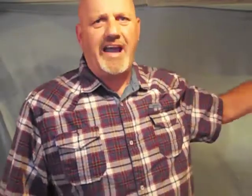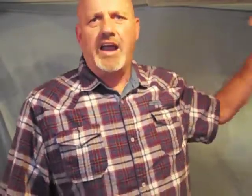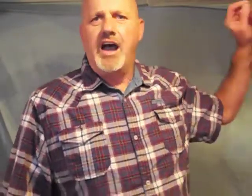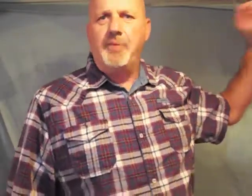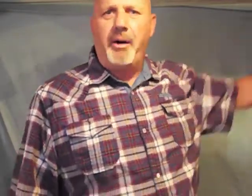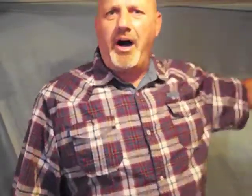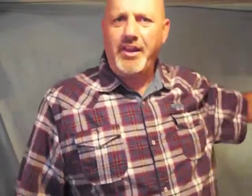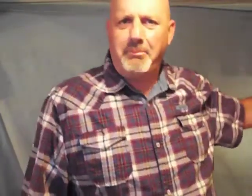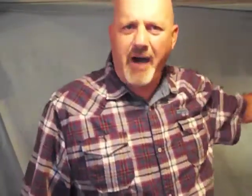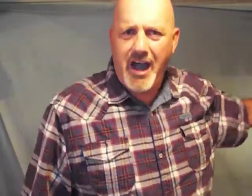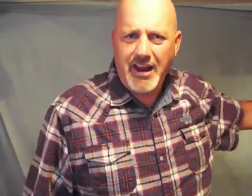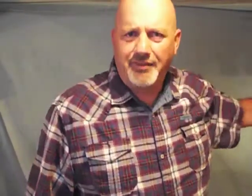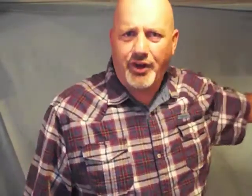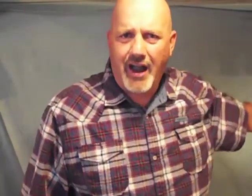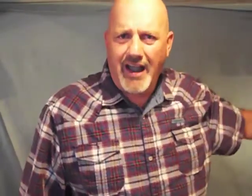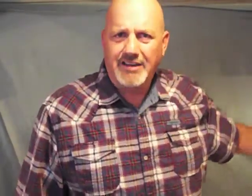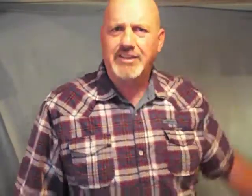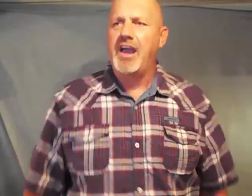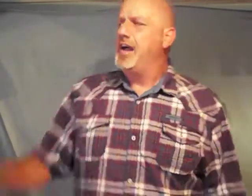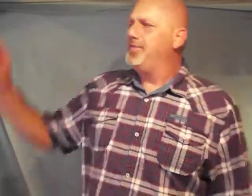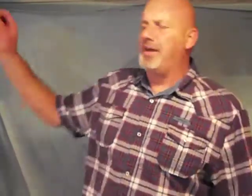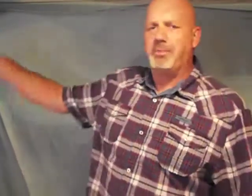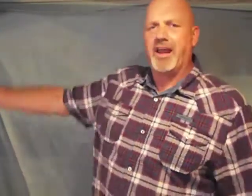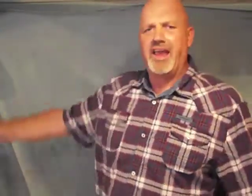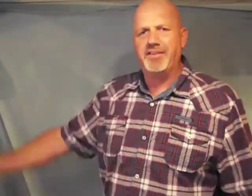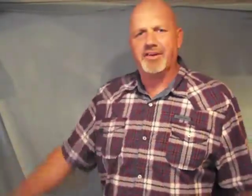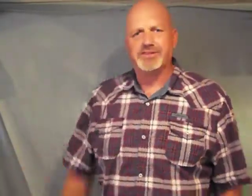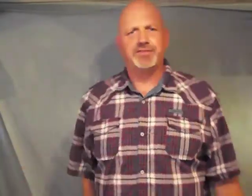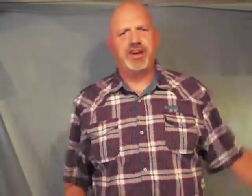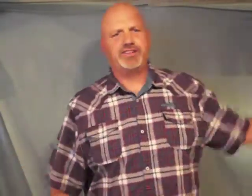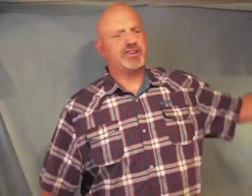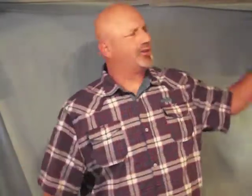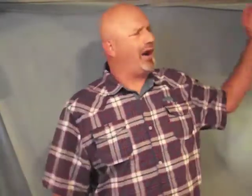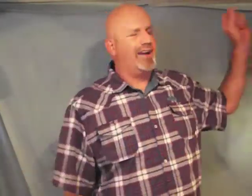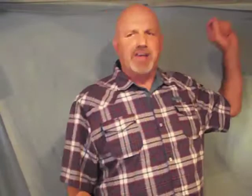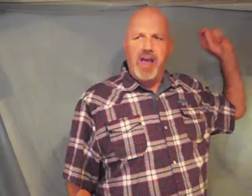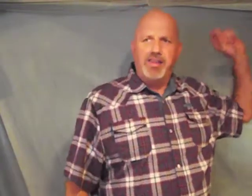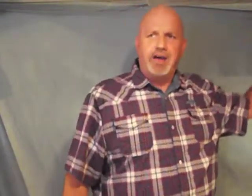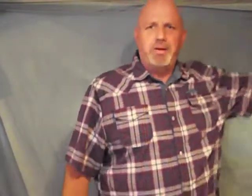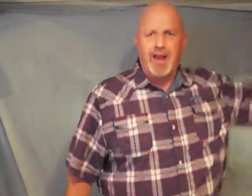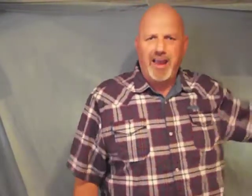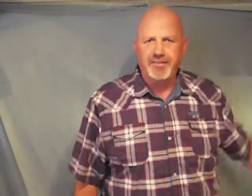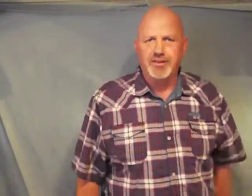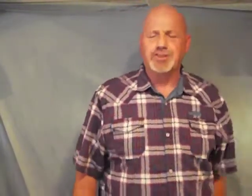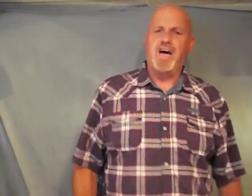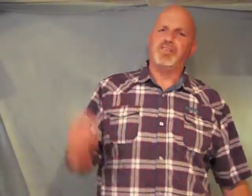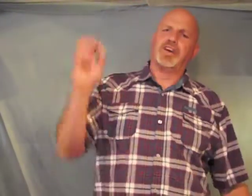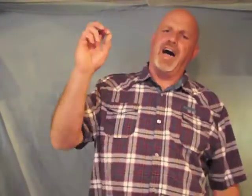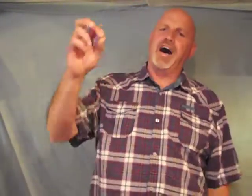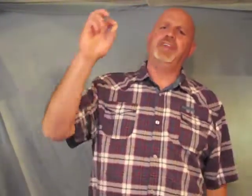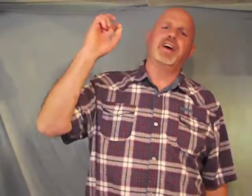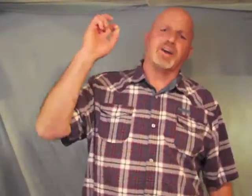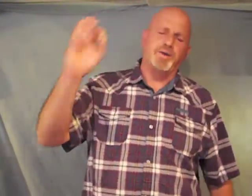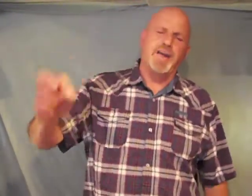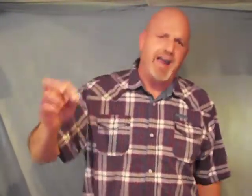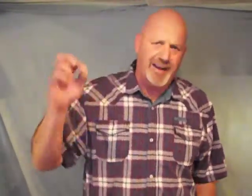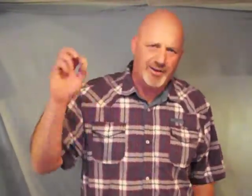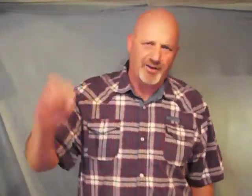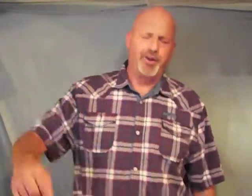upon the body of Christ the believers of Jesus Christ the believers of God the creator who